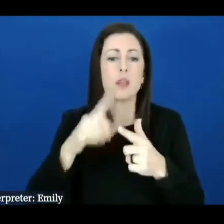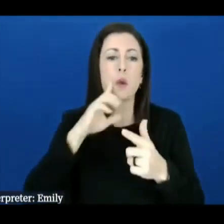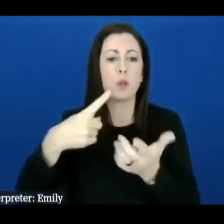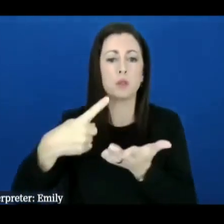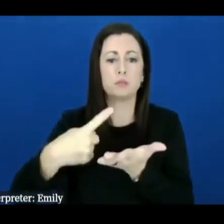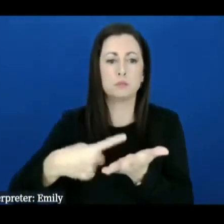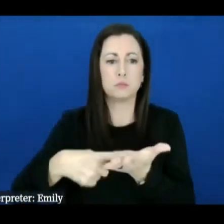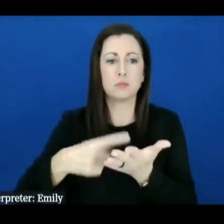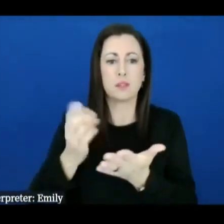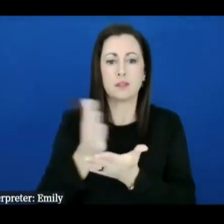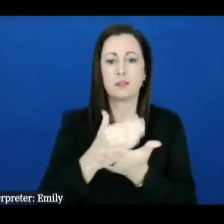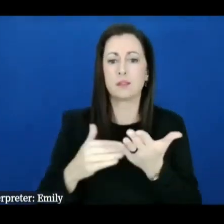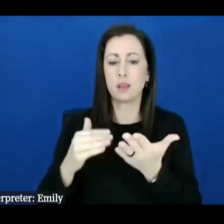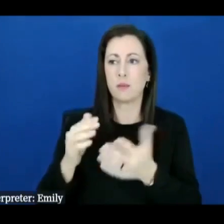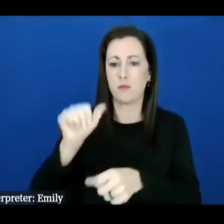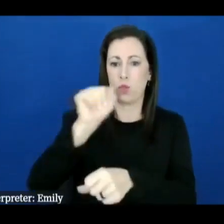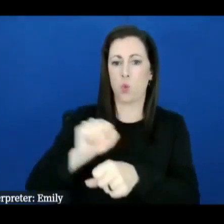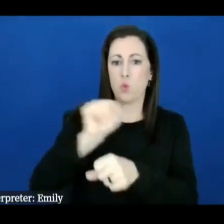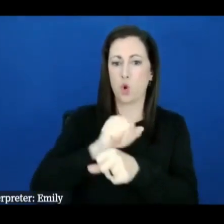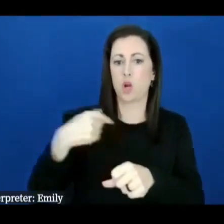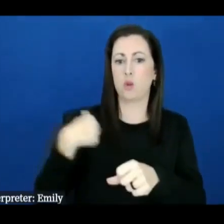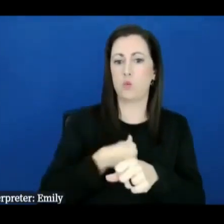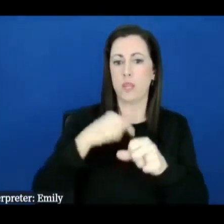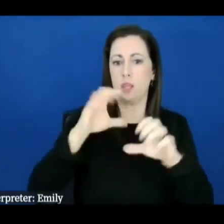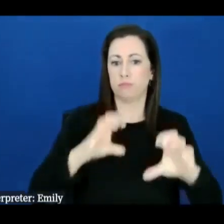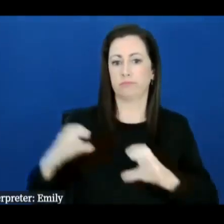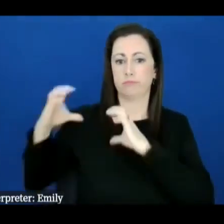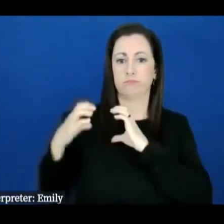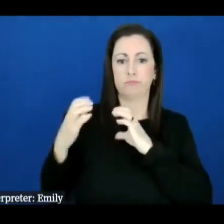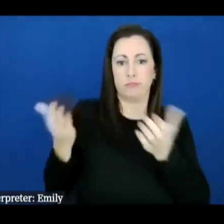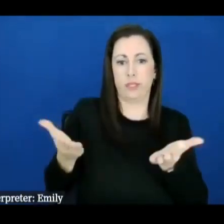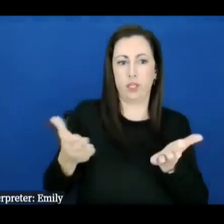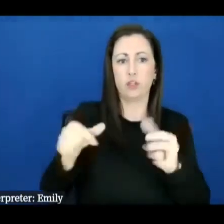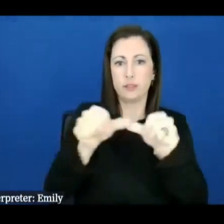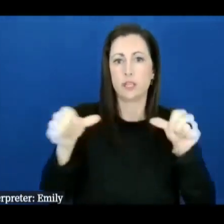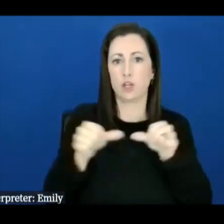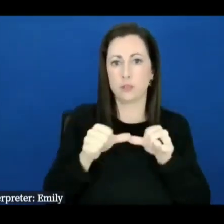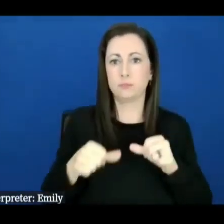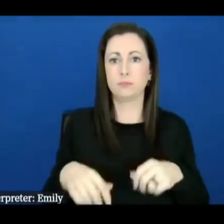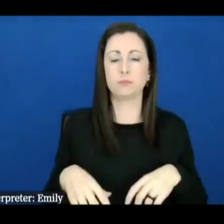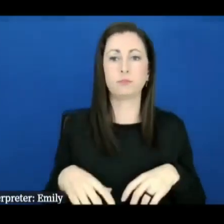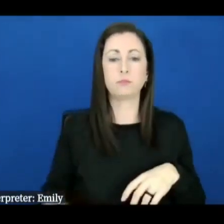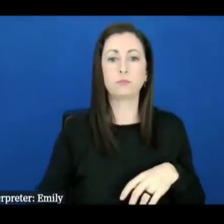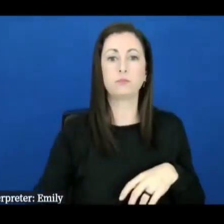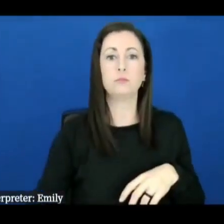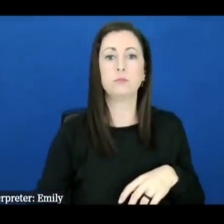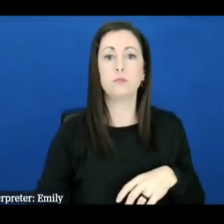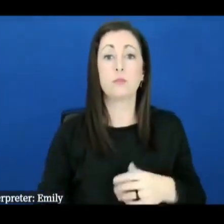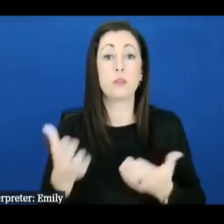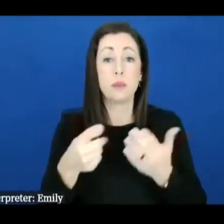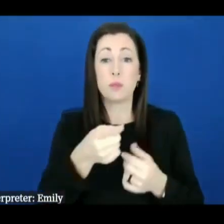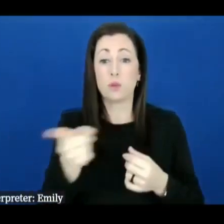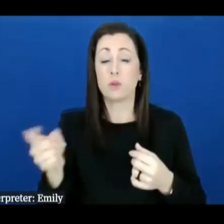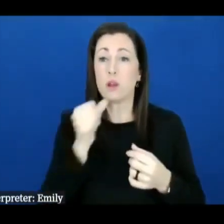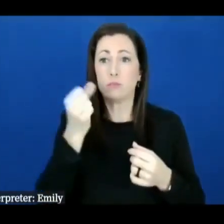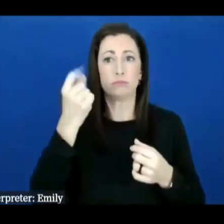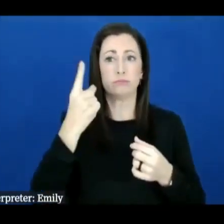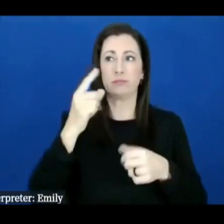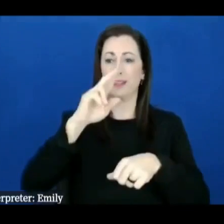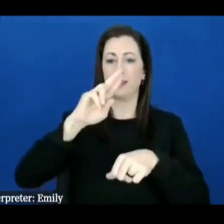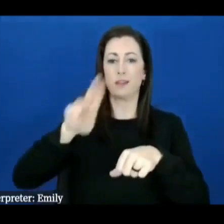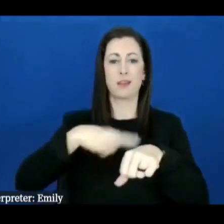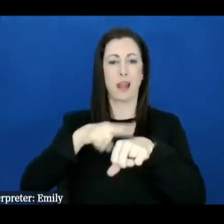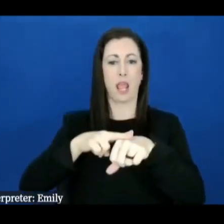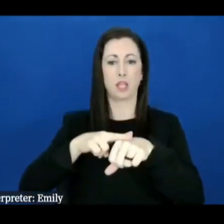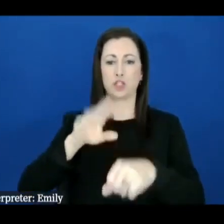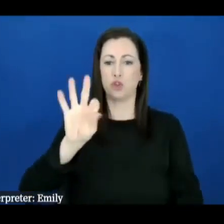here in this area so first if some may be not familiar with the national framework as they call it we